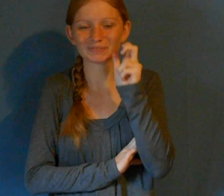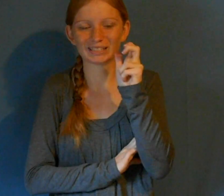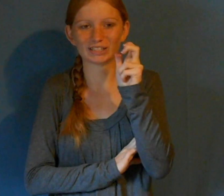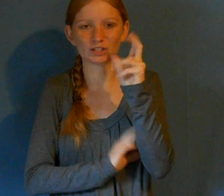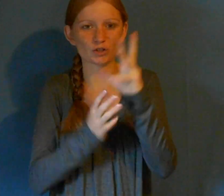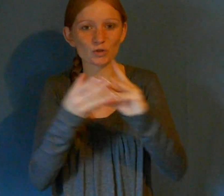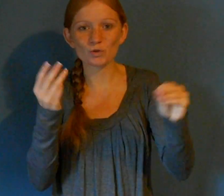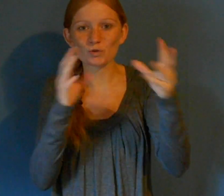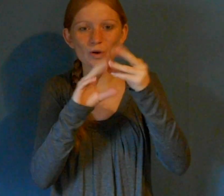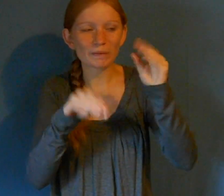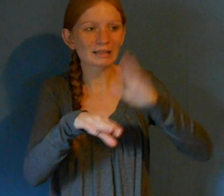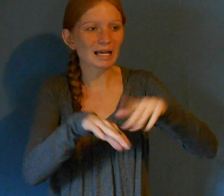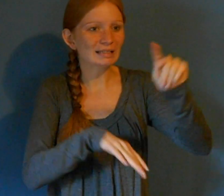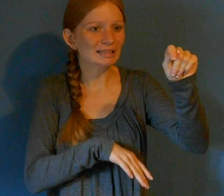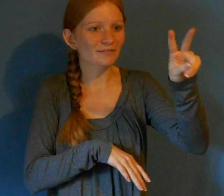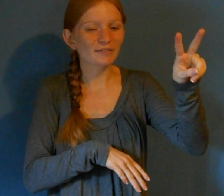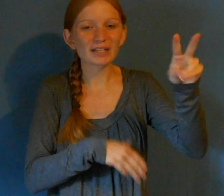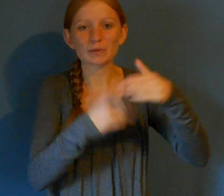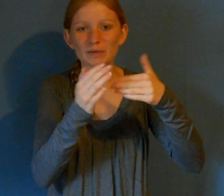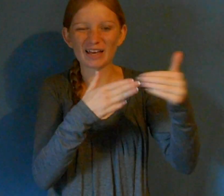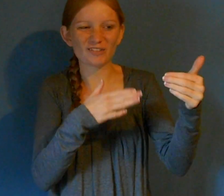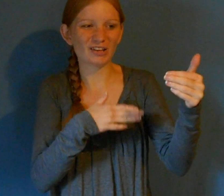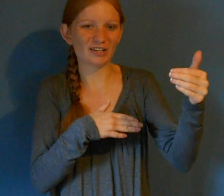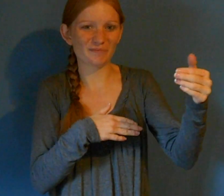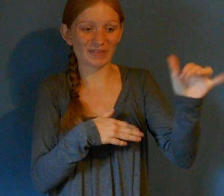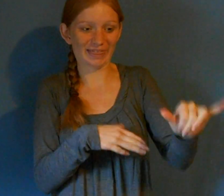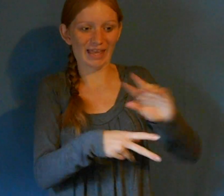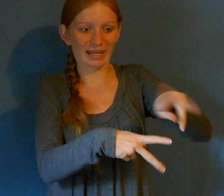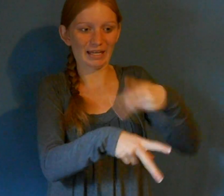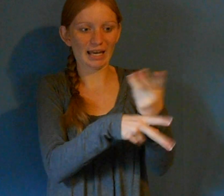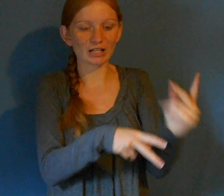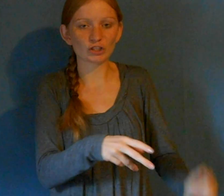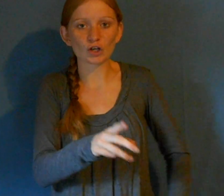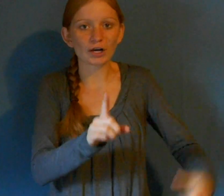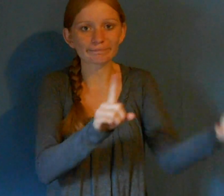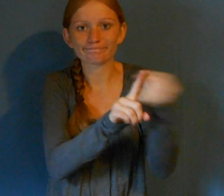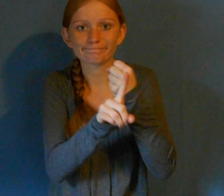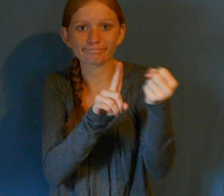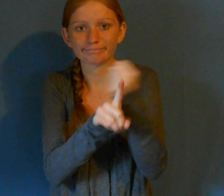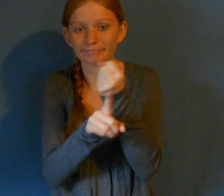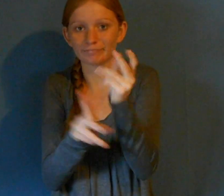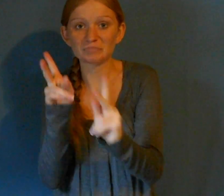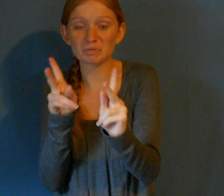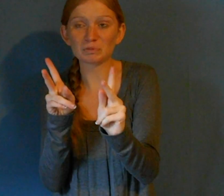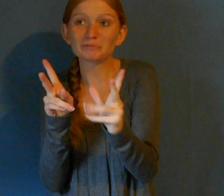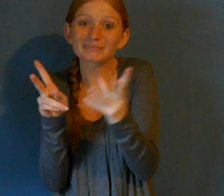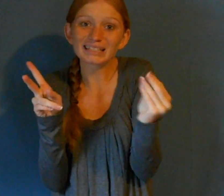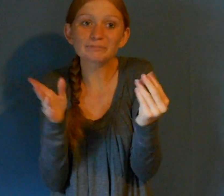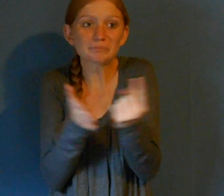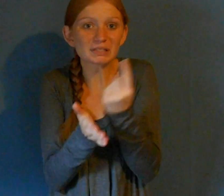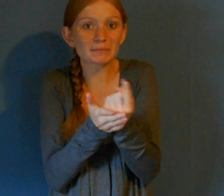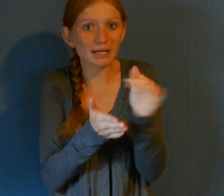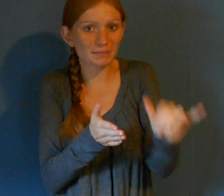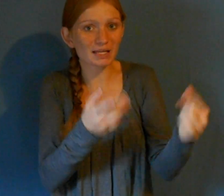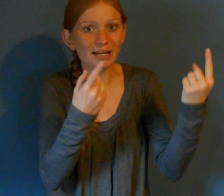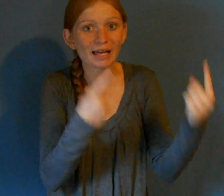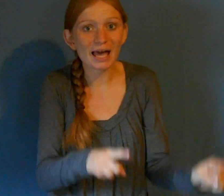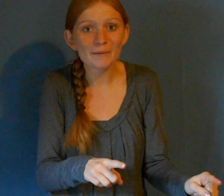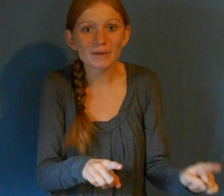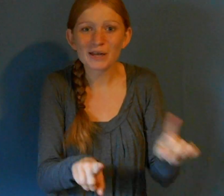up here. a lot of attacks that have happened. And a lot of times, sometimes they are pit bulls. A lot of times they're dogs that look like pit bulls. They